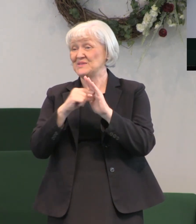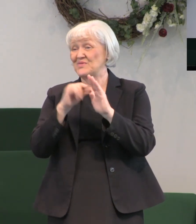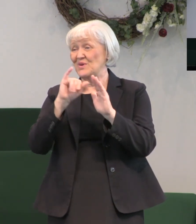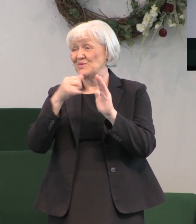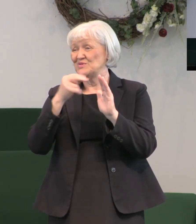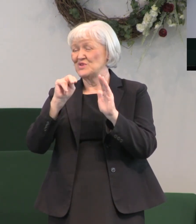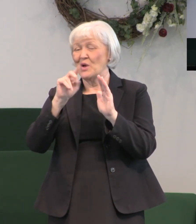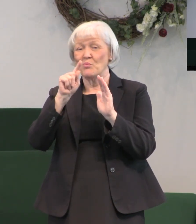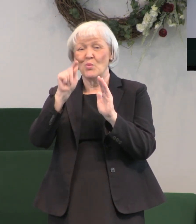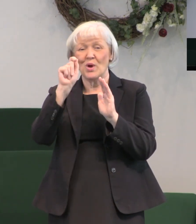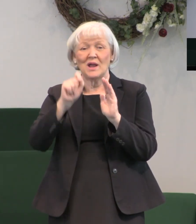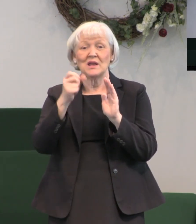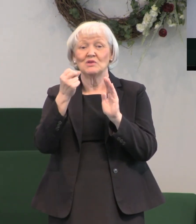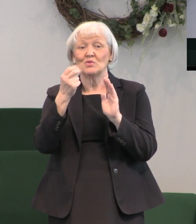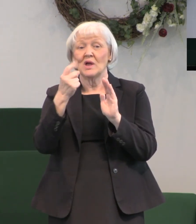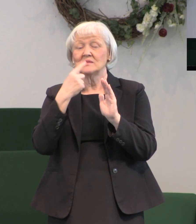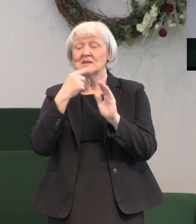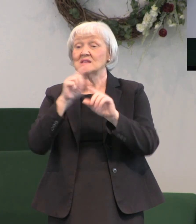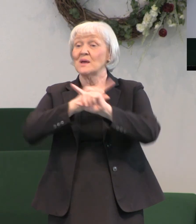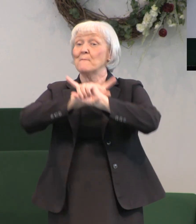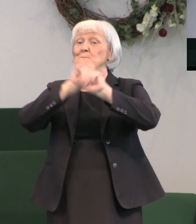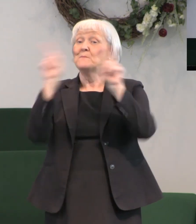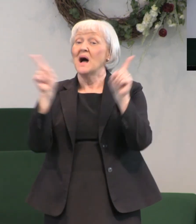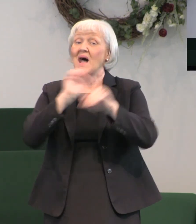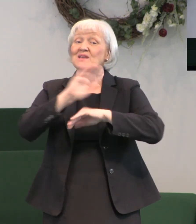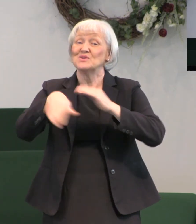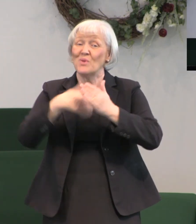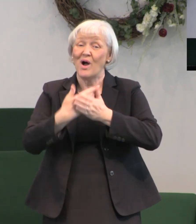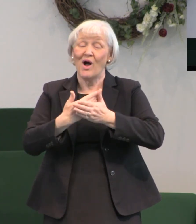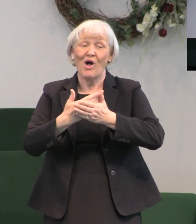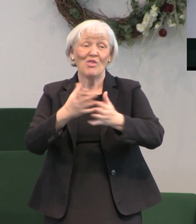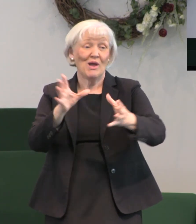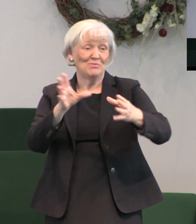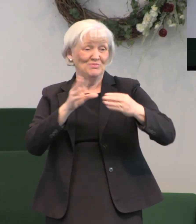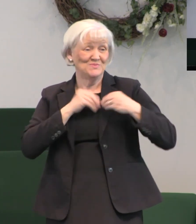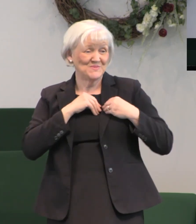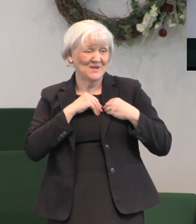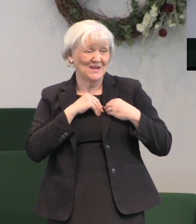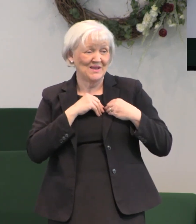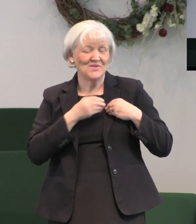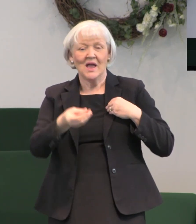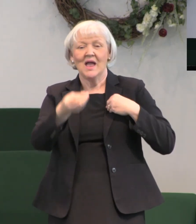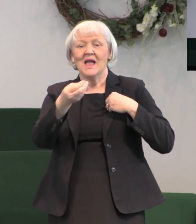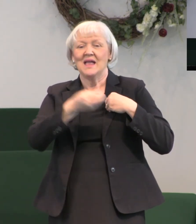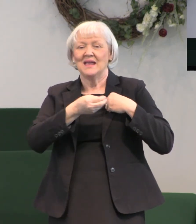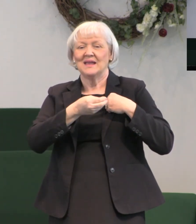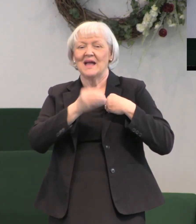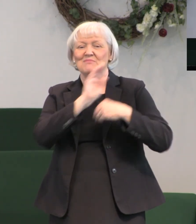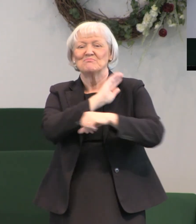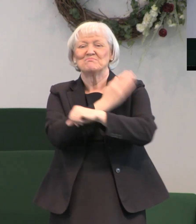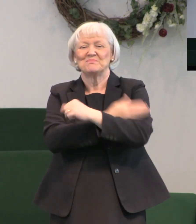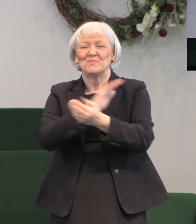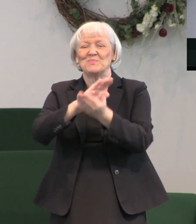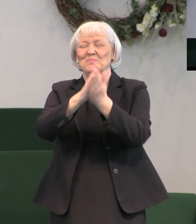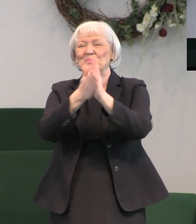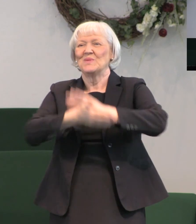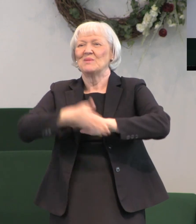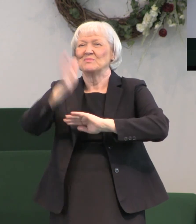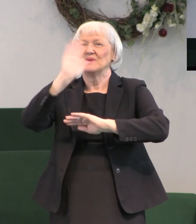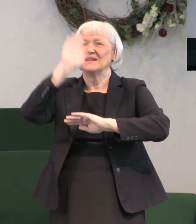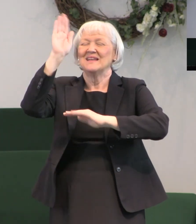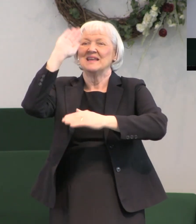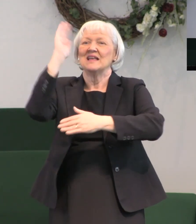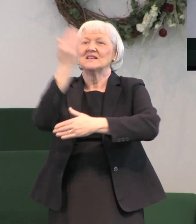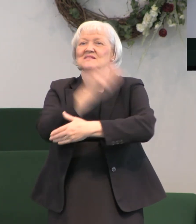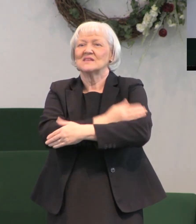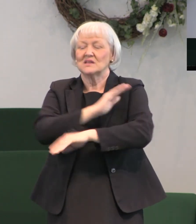12 says but to as many as received him to them he gave the power to become the sons of God even to